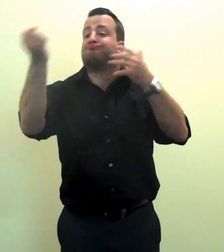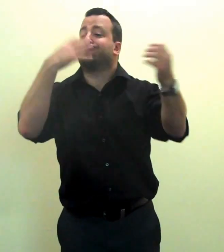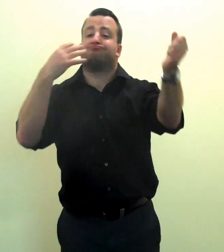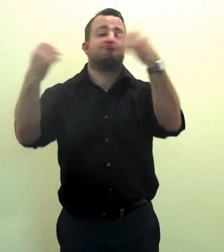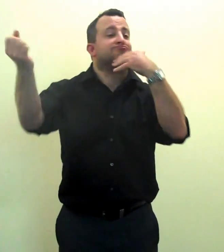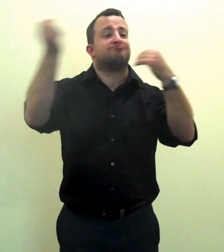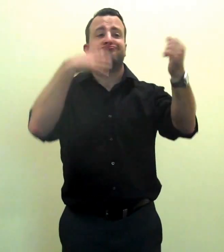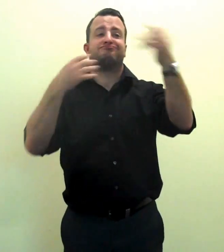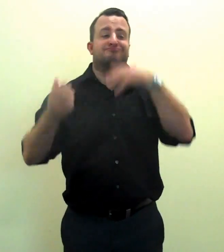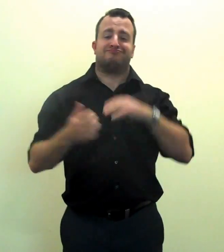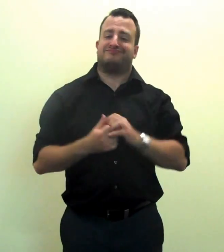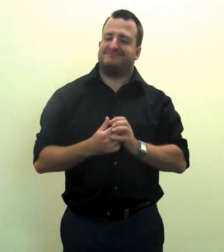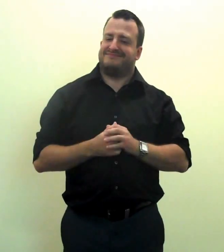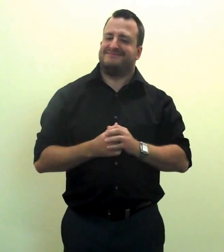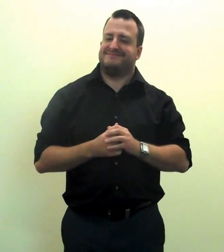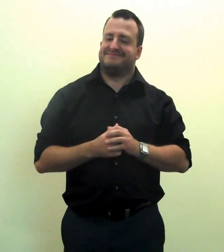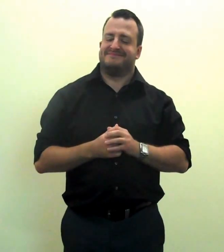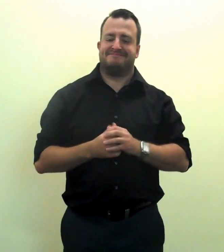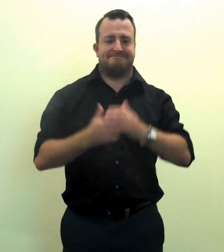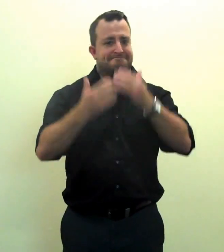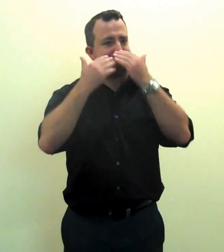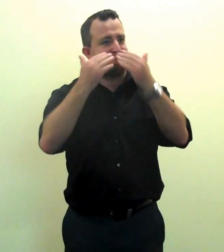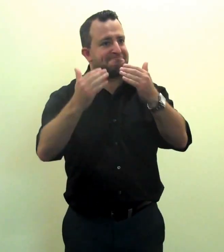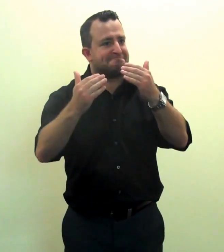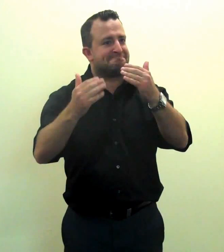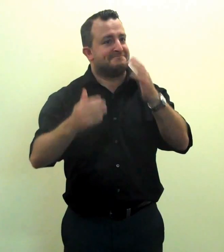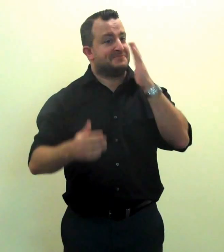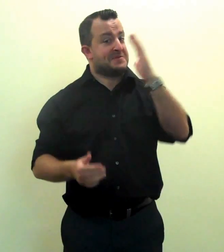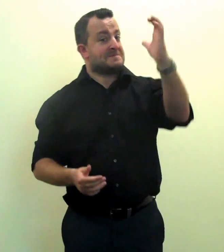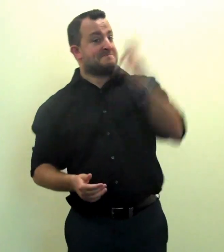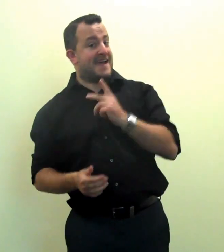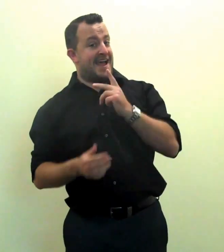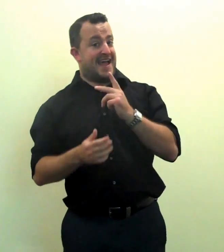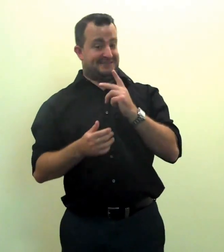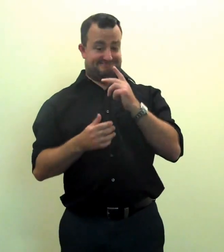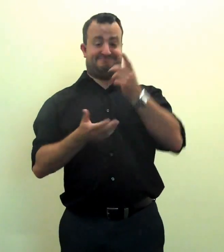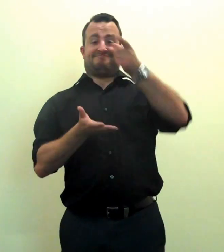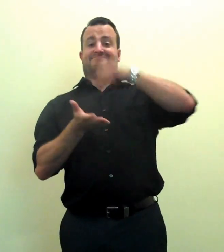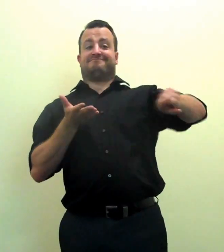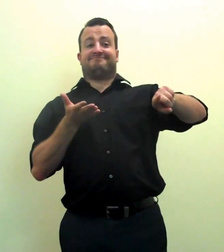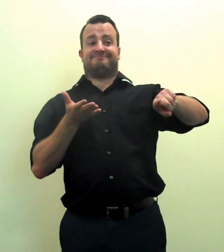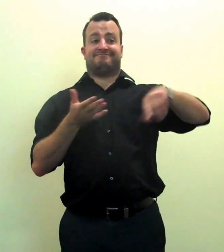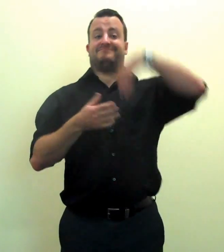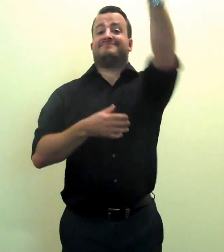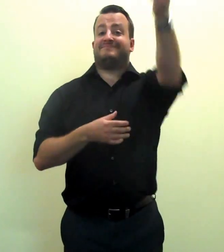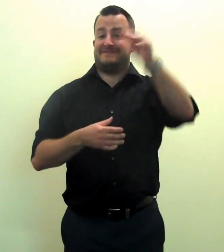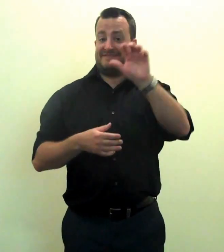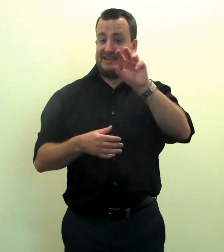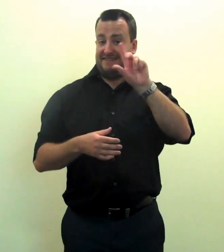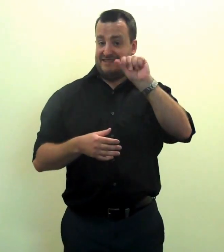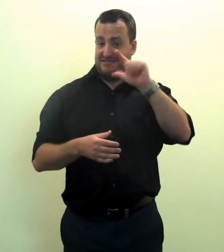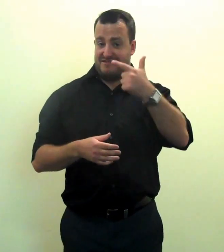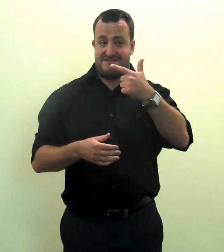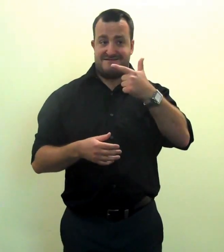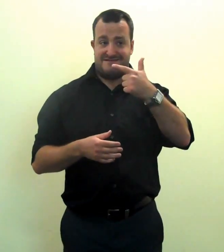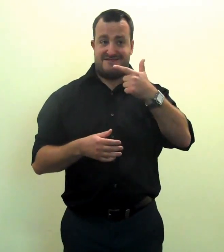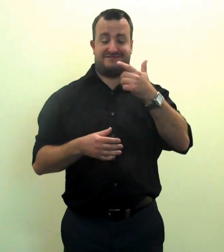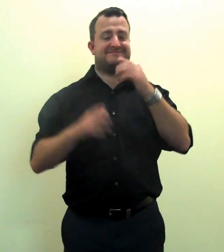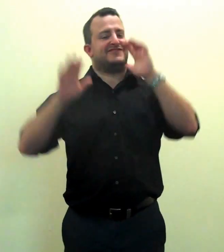and Twitter pages. Find our pages and follow us today. We will be back in July for another V-Log.